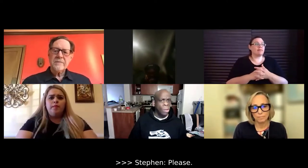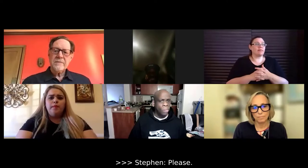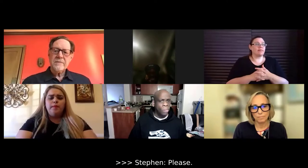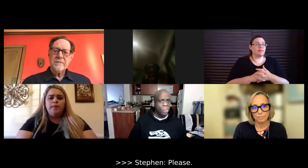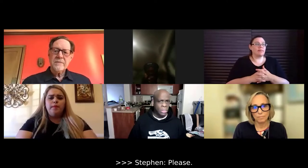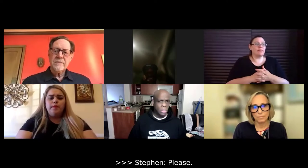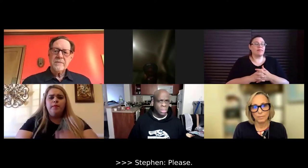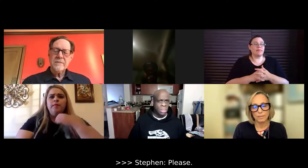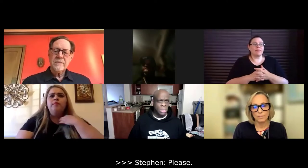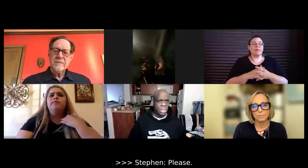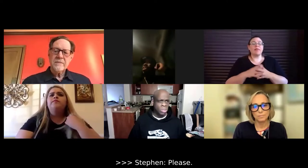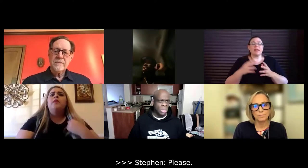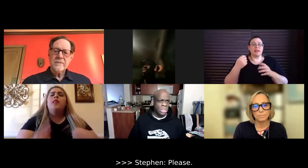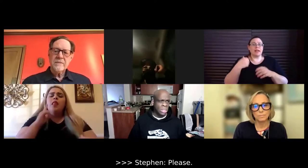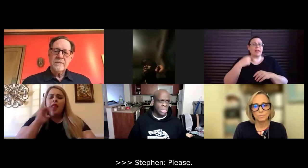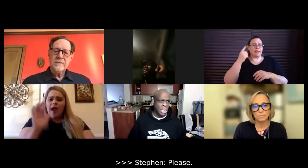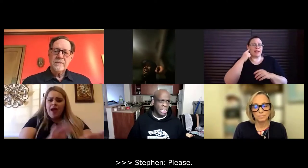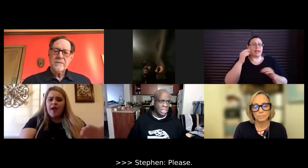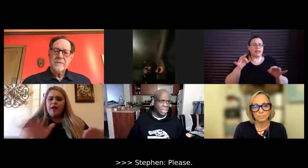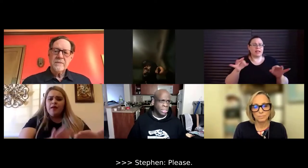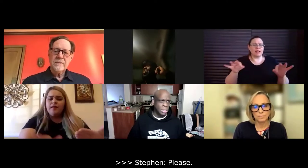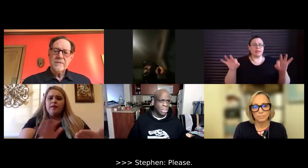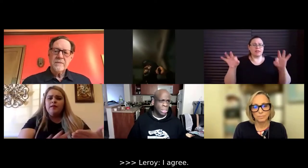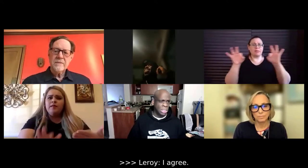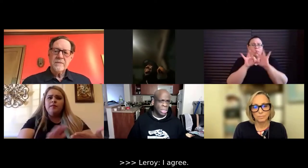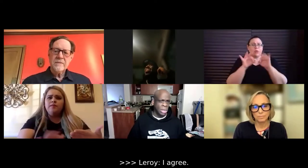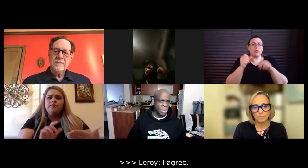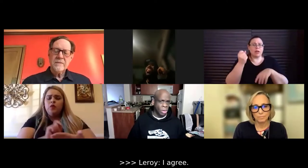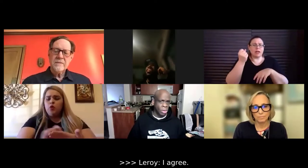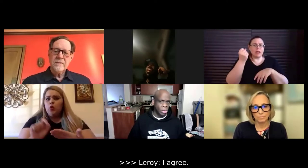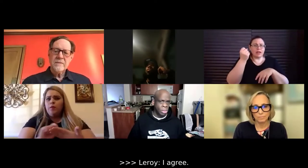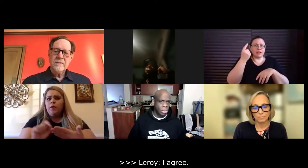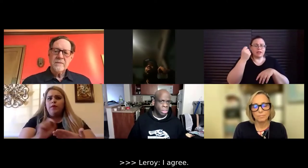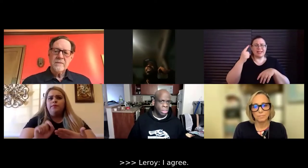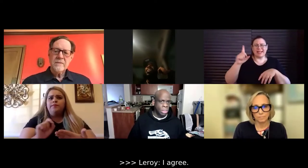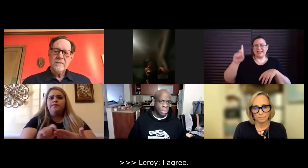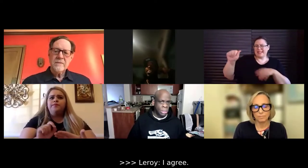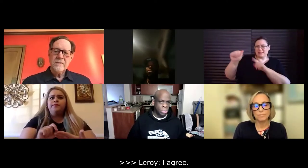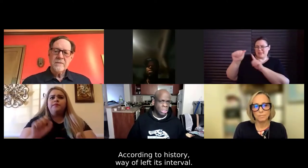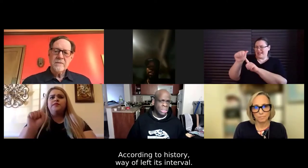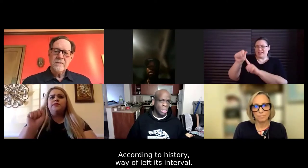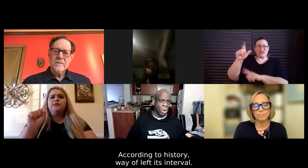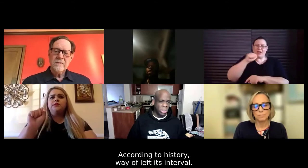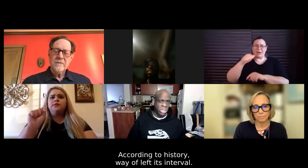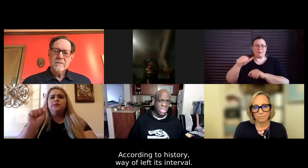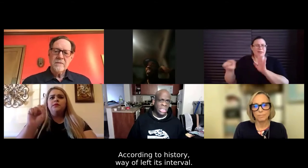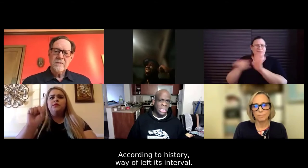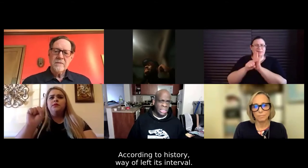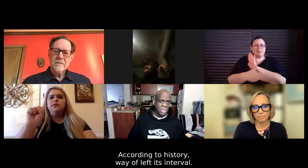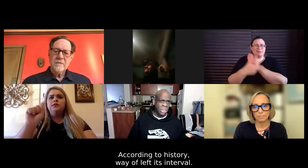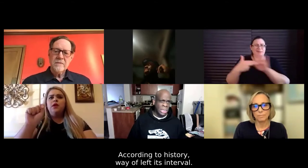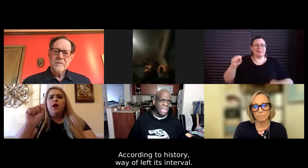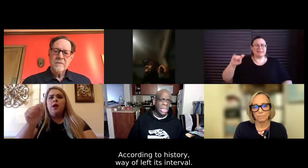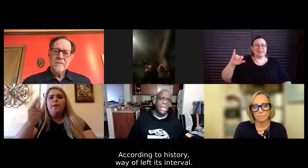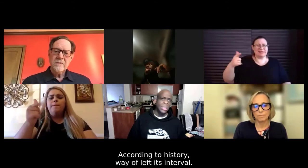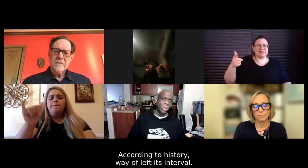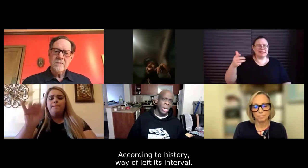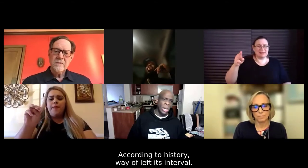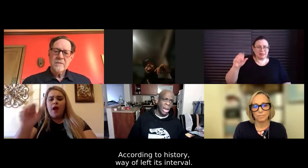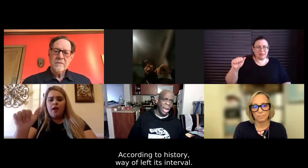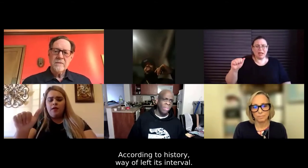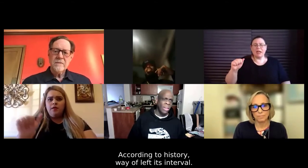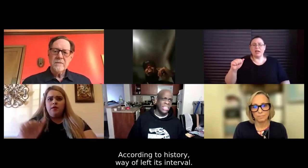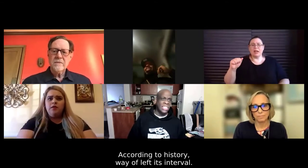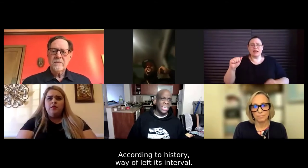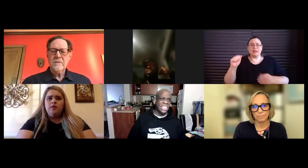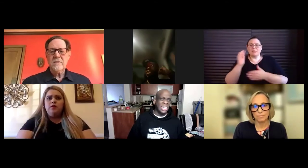because this is it shouldn't be a stigma. This is a culture, it's a history, it's a way